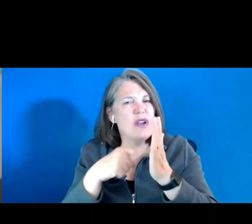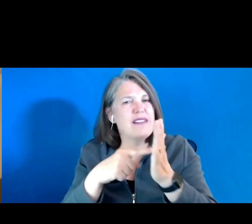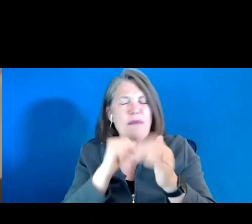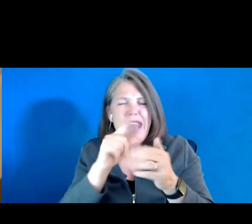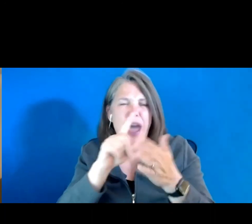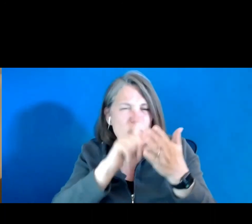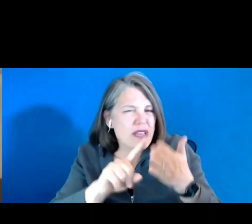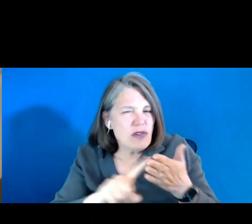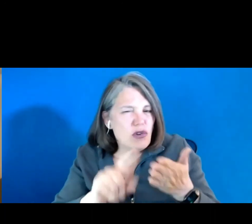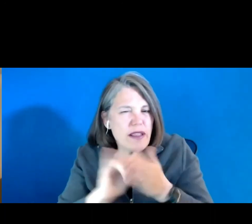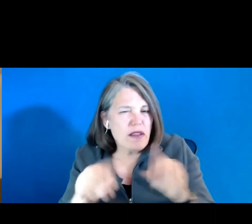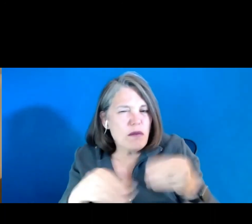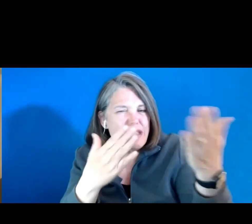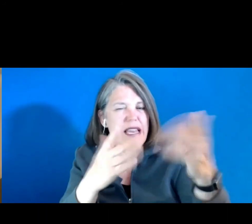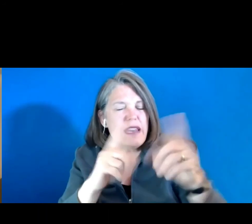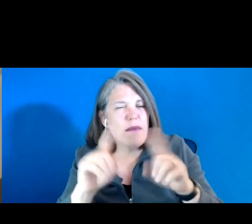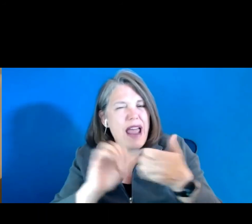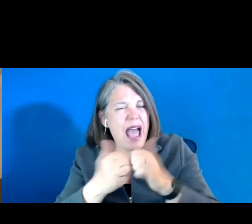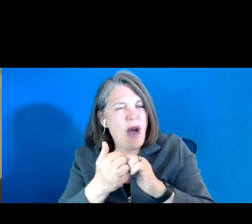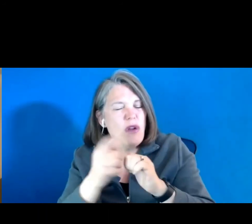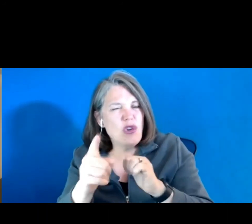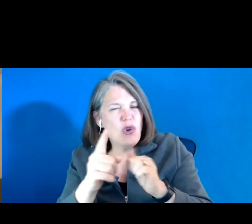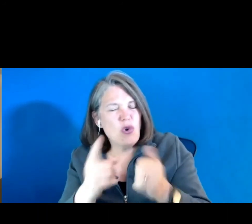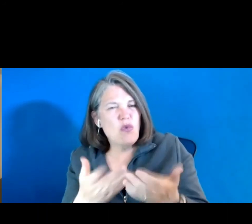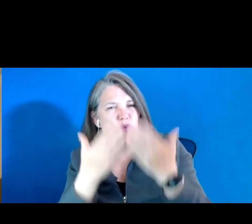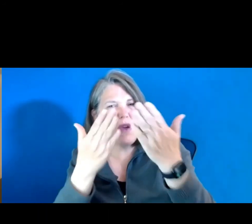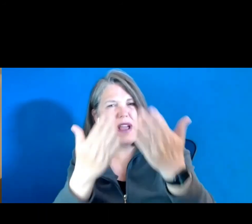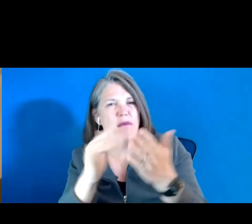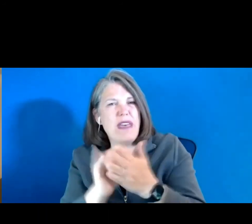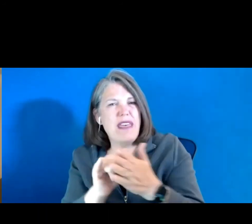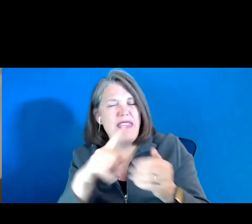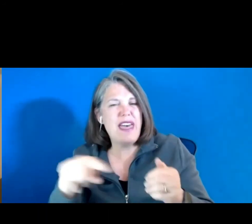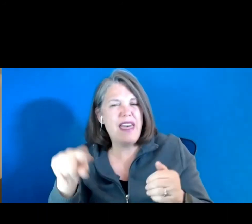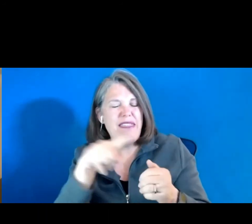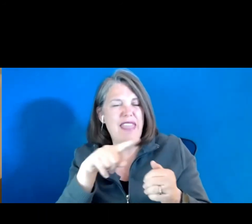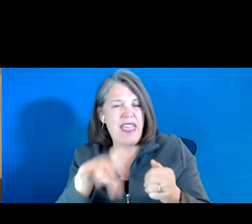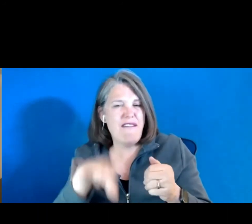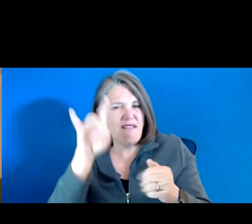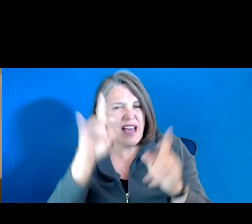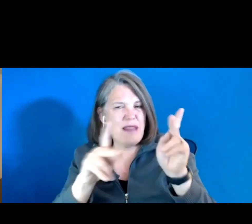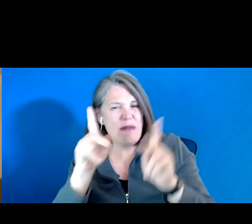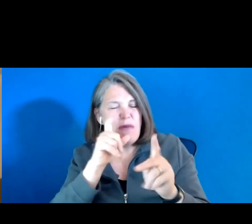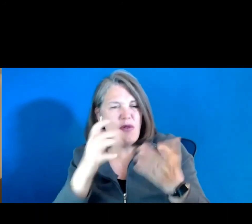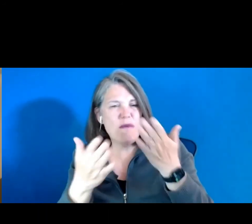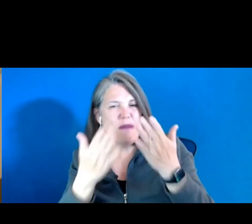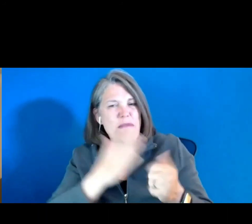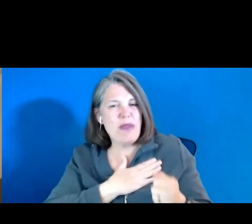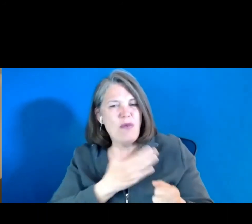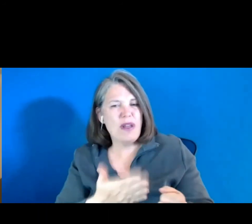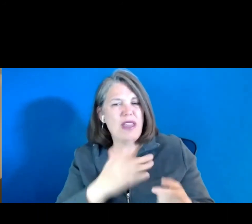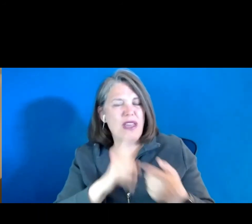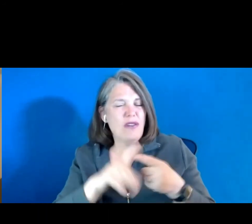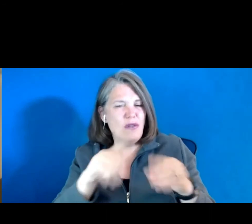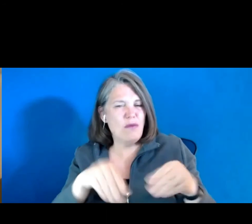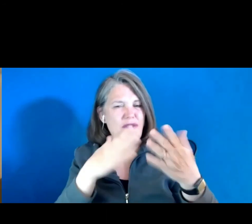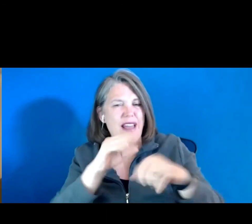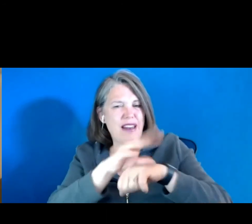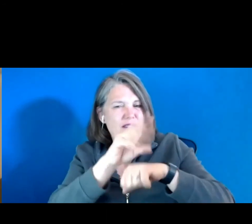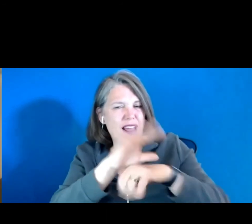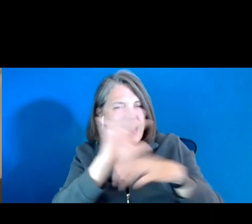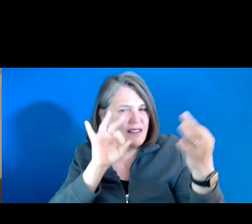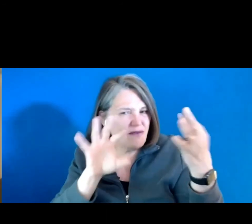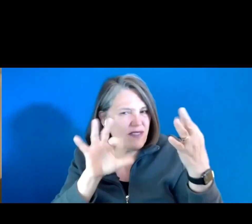research they're presenting, but how would you, how would you recommend that they find people who might be able to give them advice or feedback